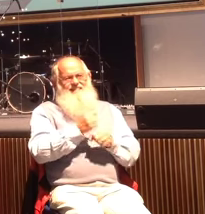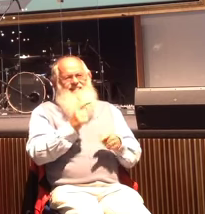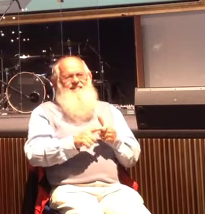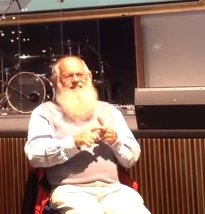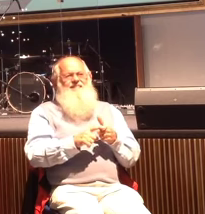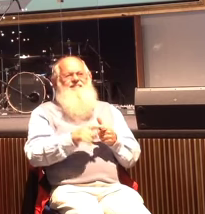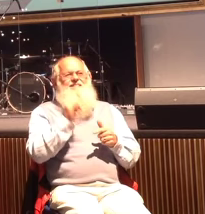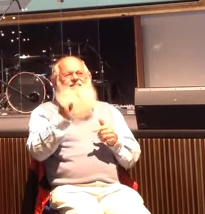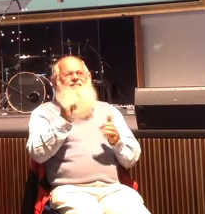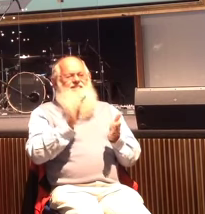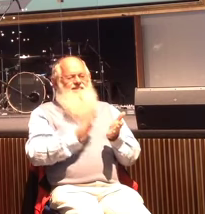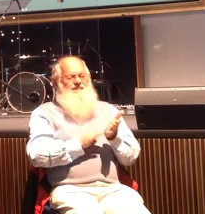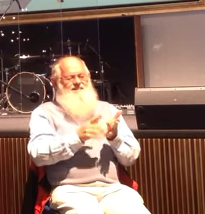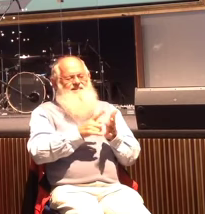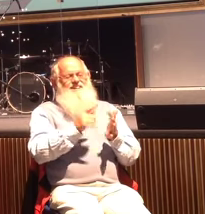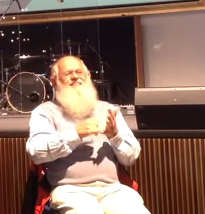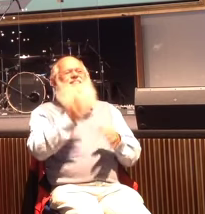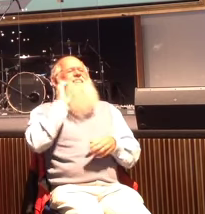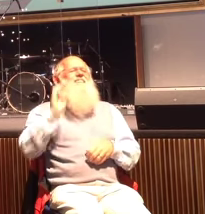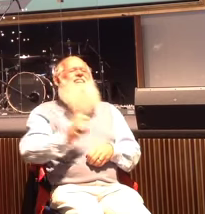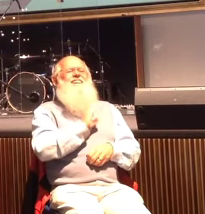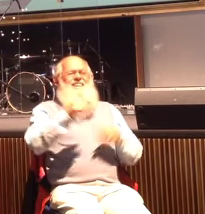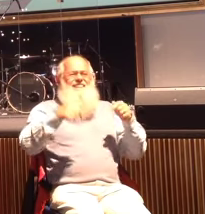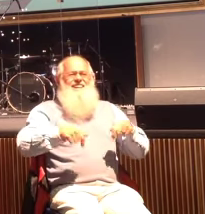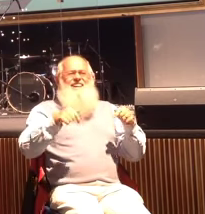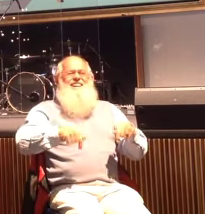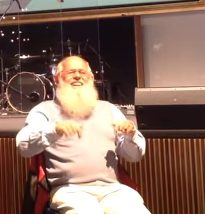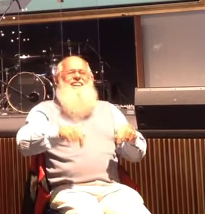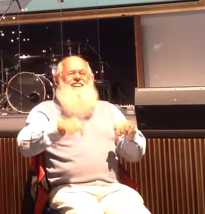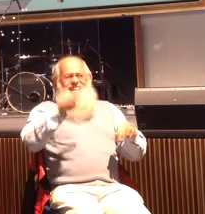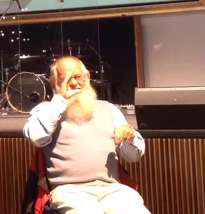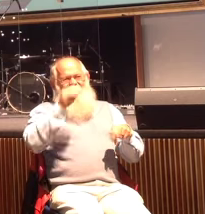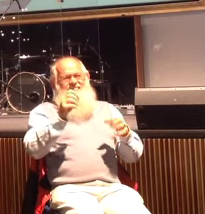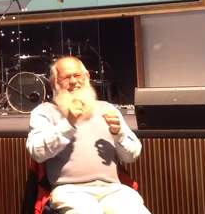Moses or Colin right there. He could have, you know, that could have been amazing.